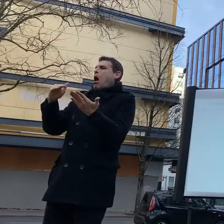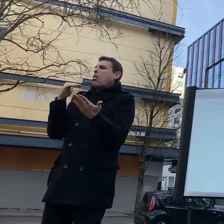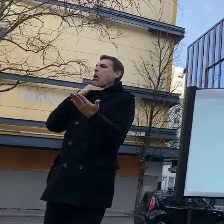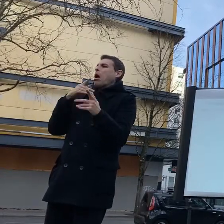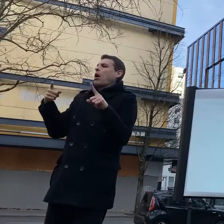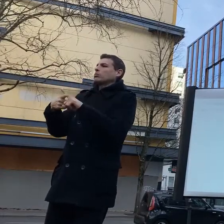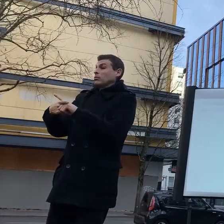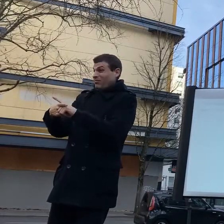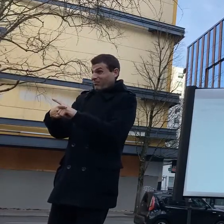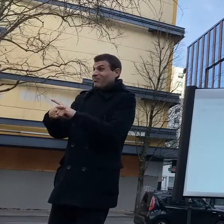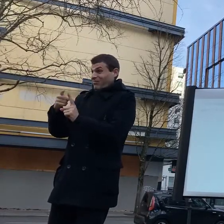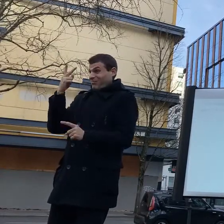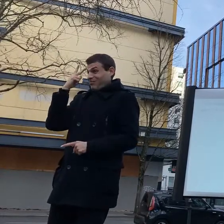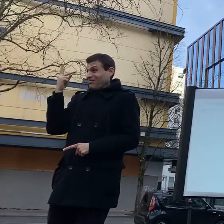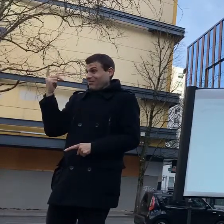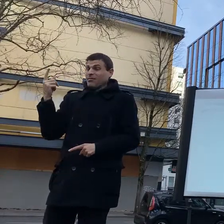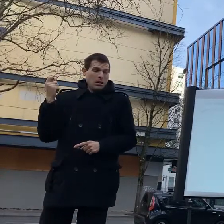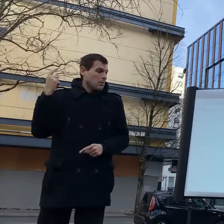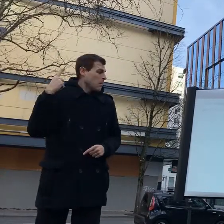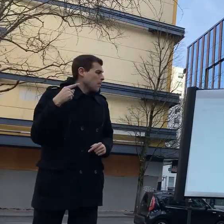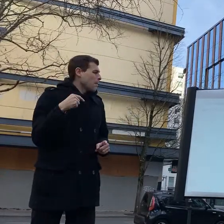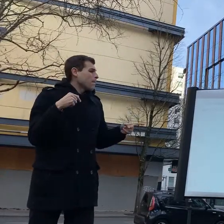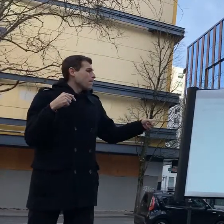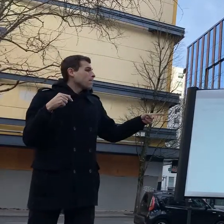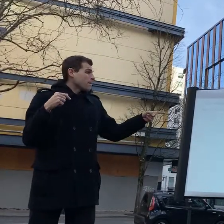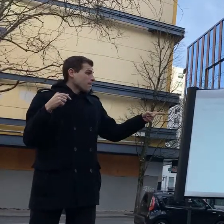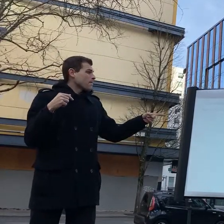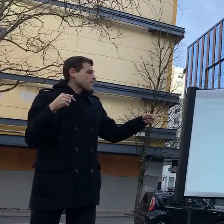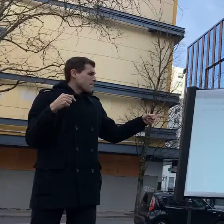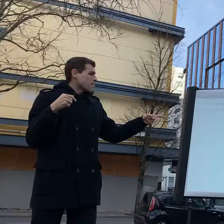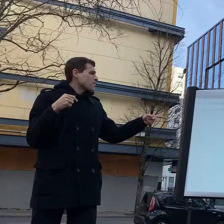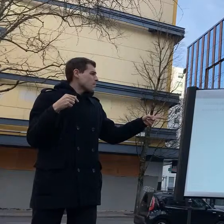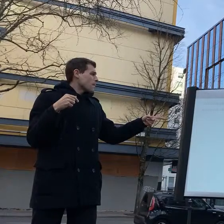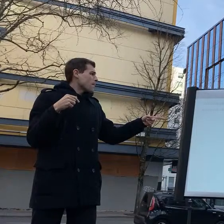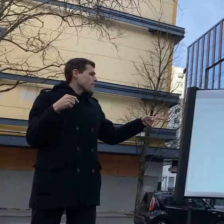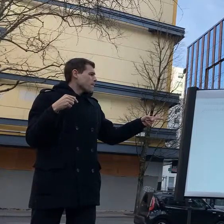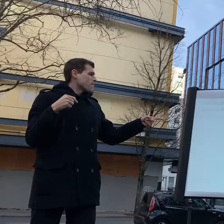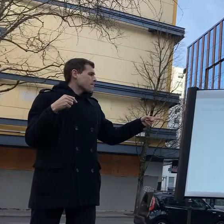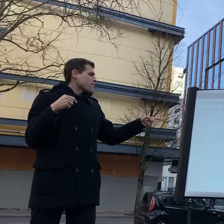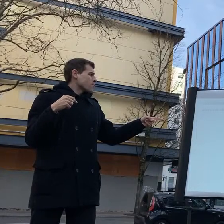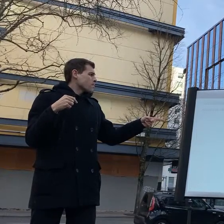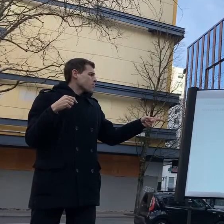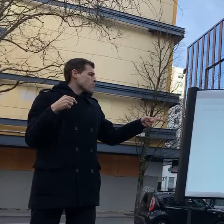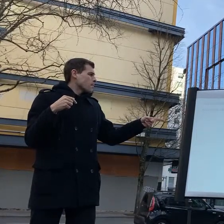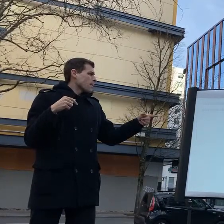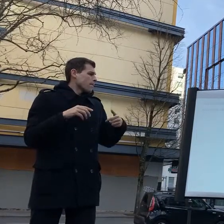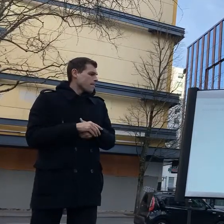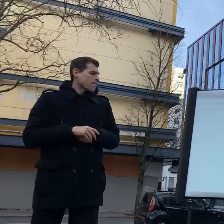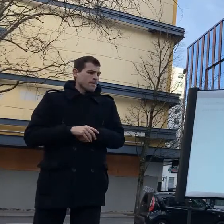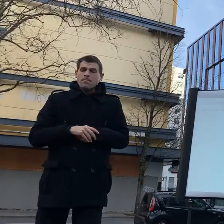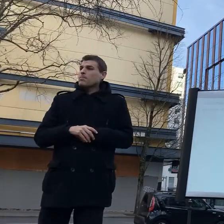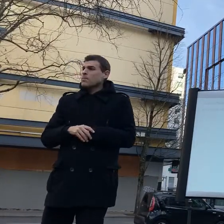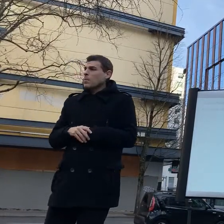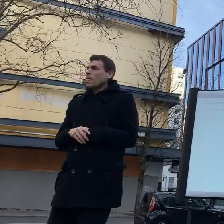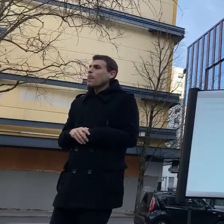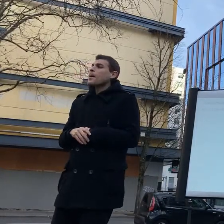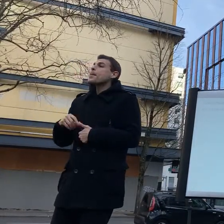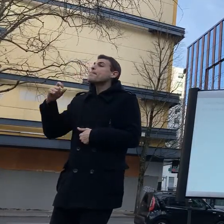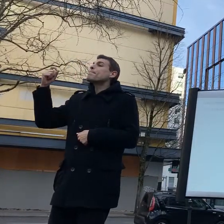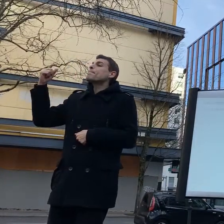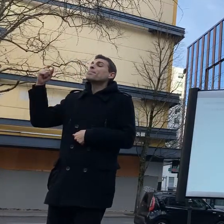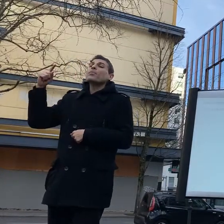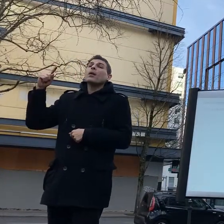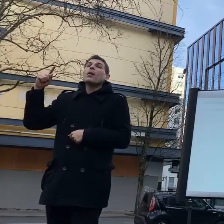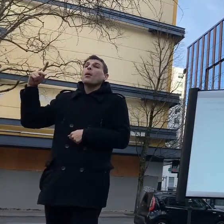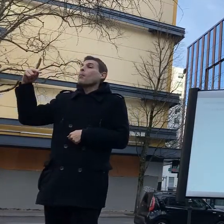and this gets really really scary when you dig into the invoice that uh portland police bureau